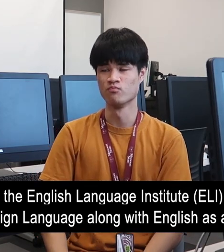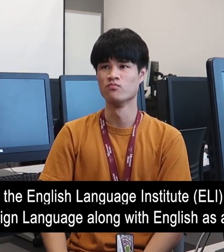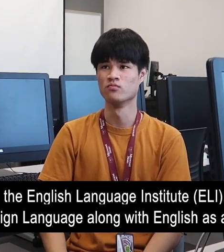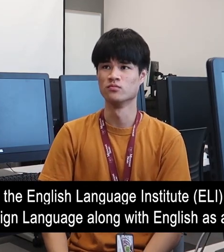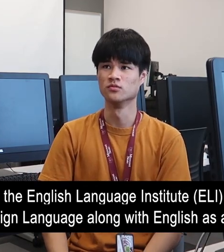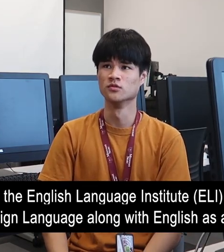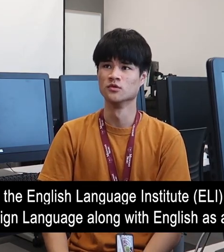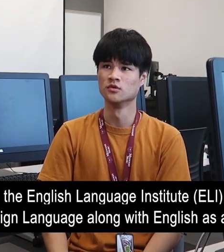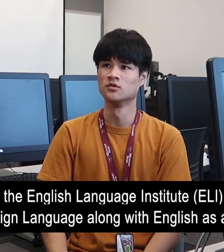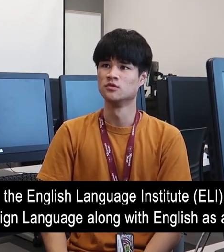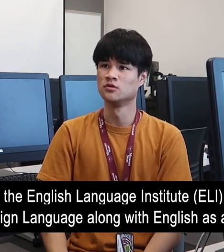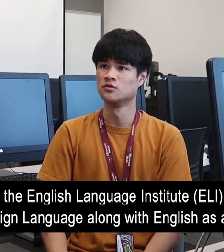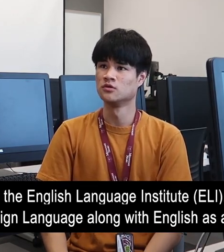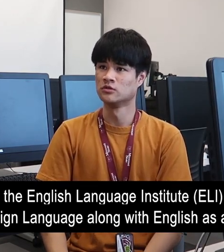along with English as a second language.